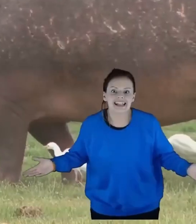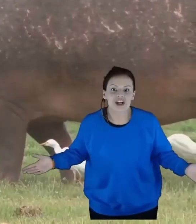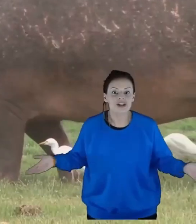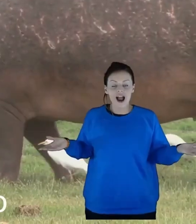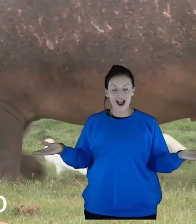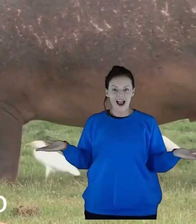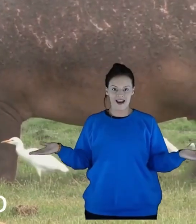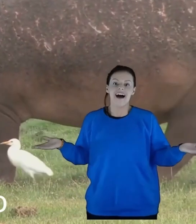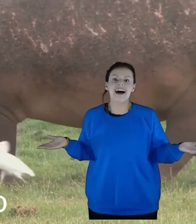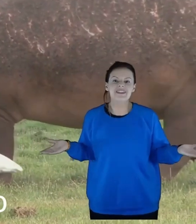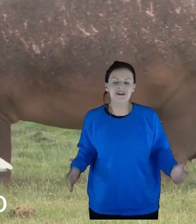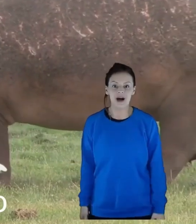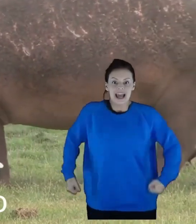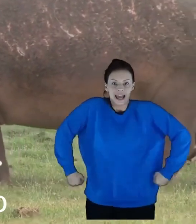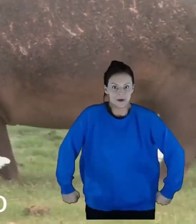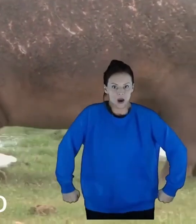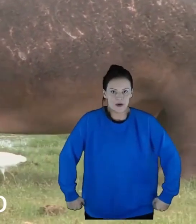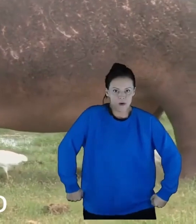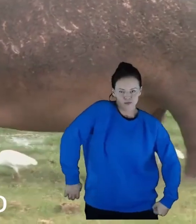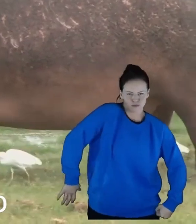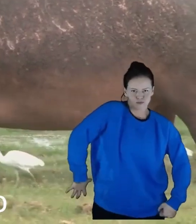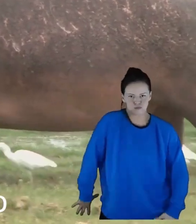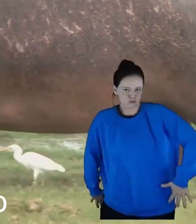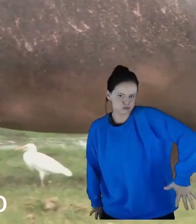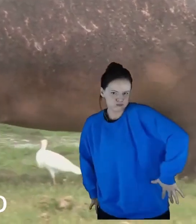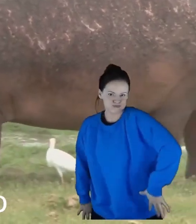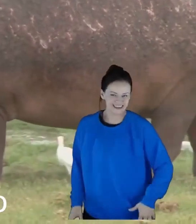H goes H-H-H for hippo